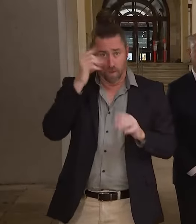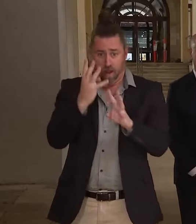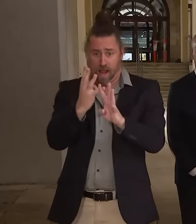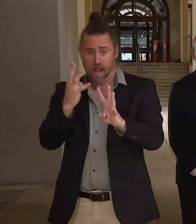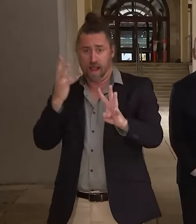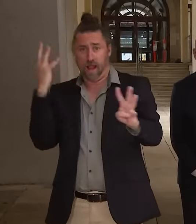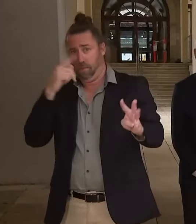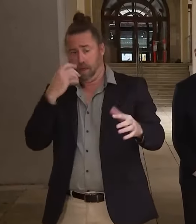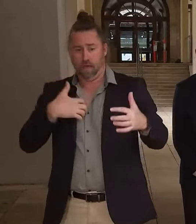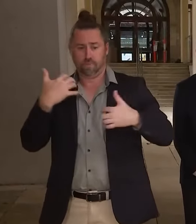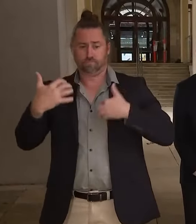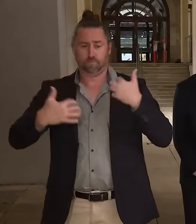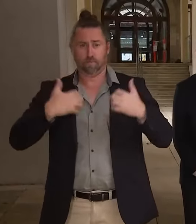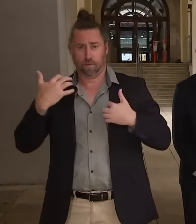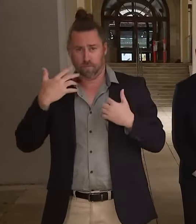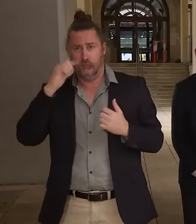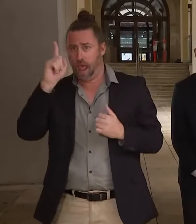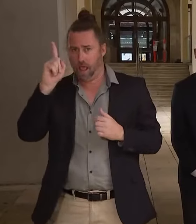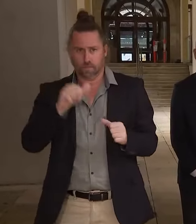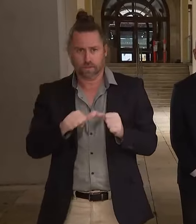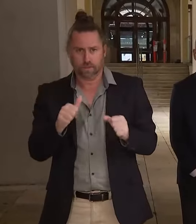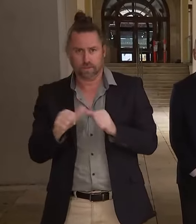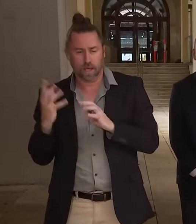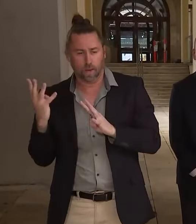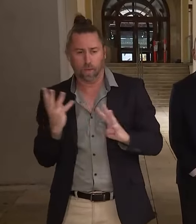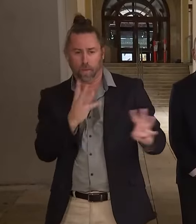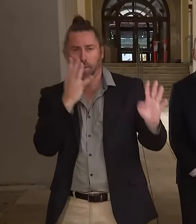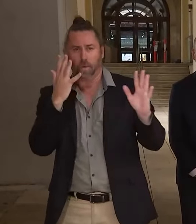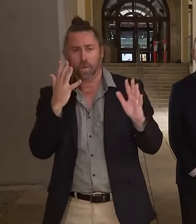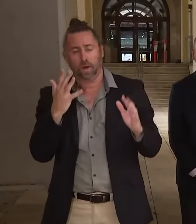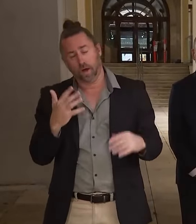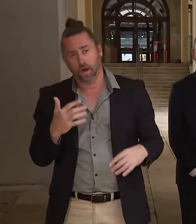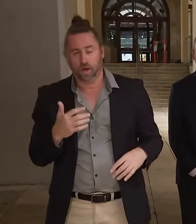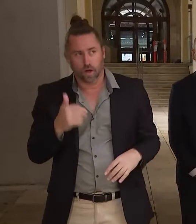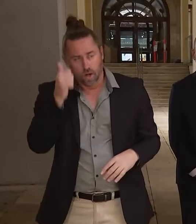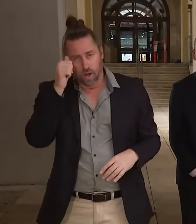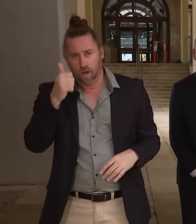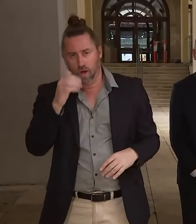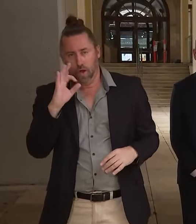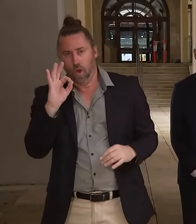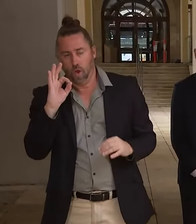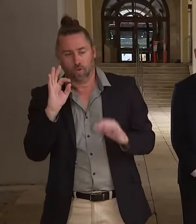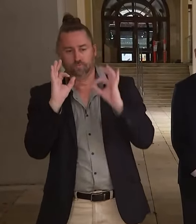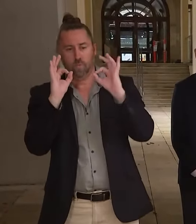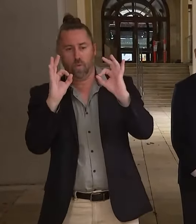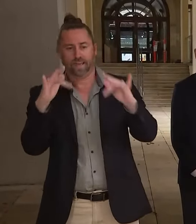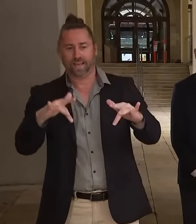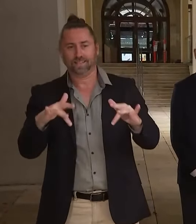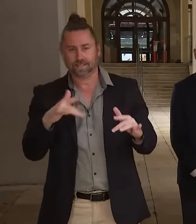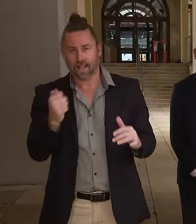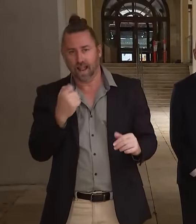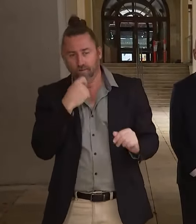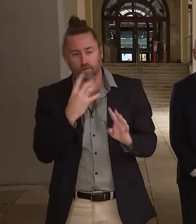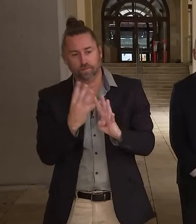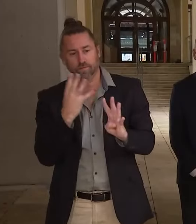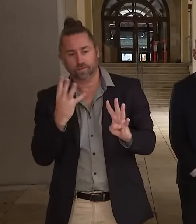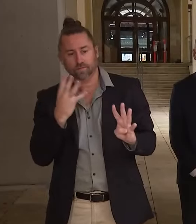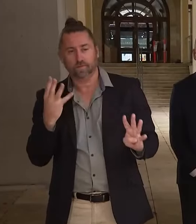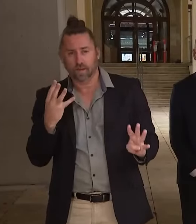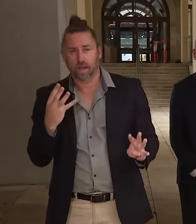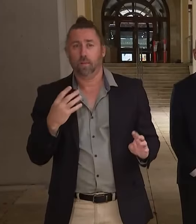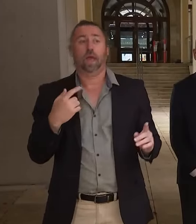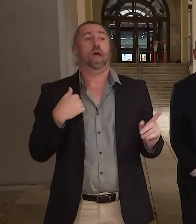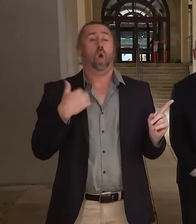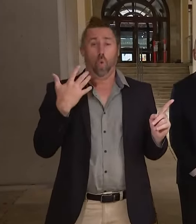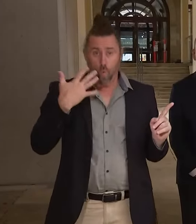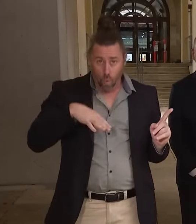rate, same rate they are now, which we know is still leading to delays and long waits, we'd have to put on extra